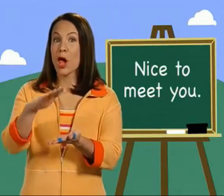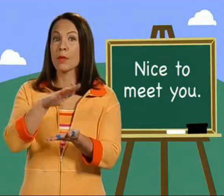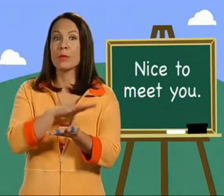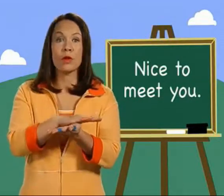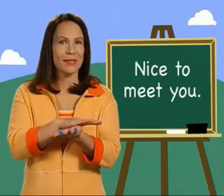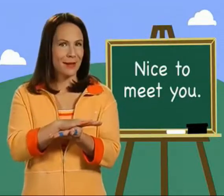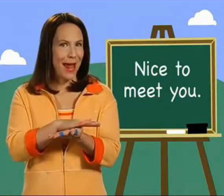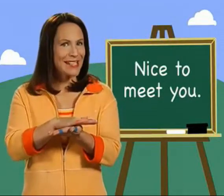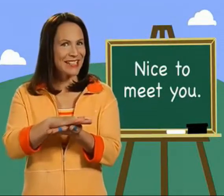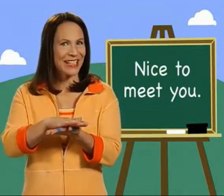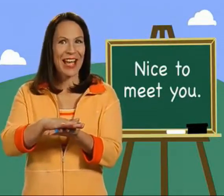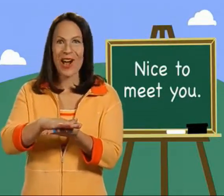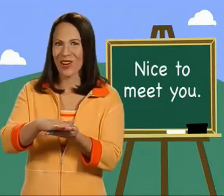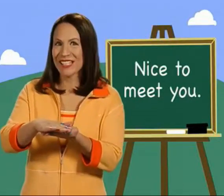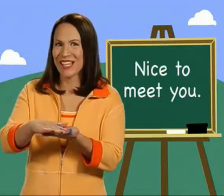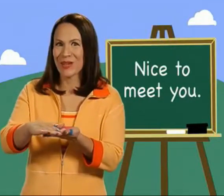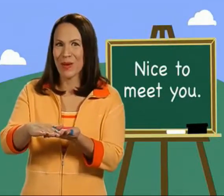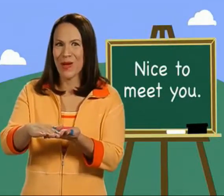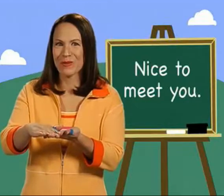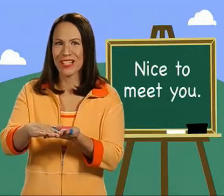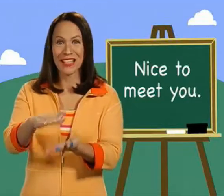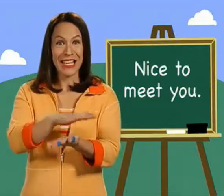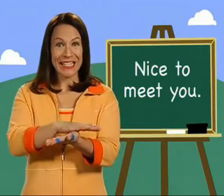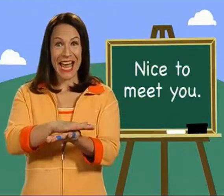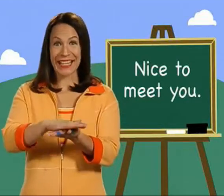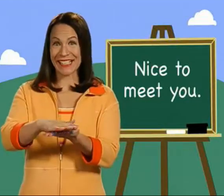palm moves nicely across the other palm. Nice.